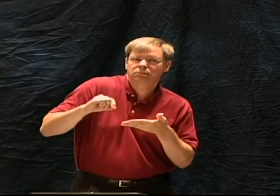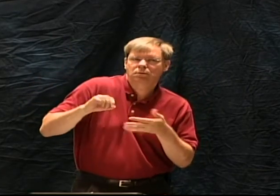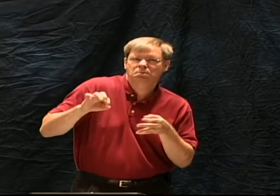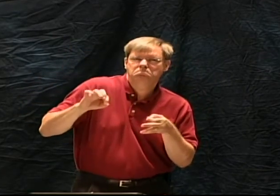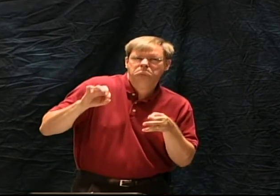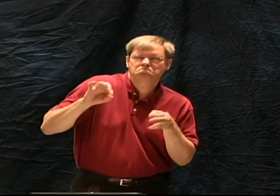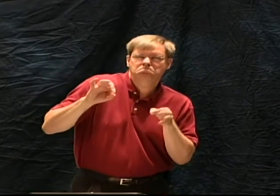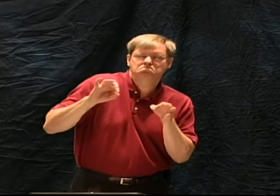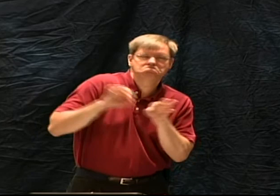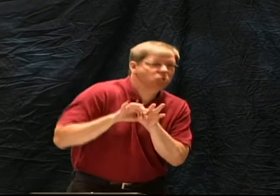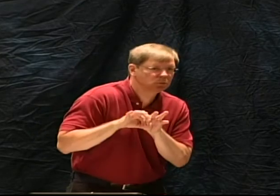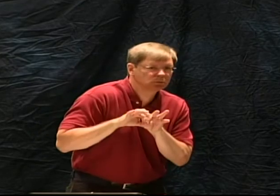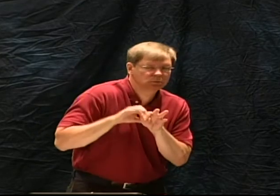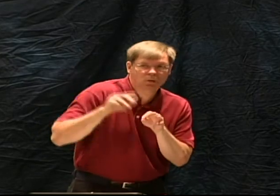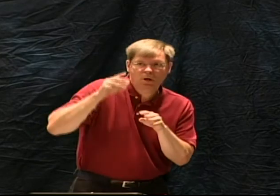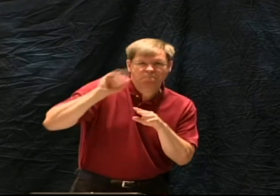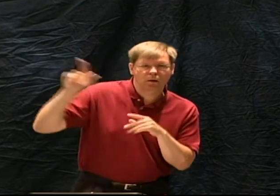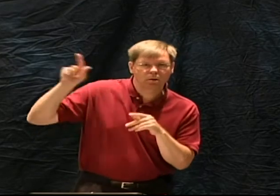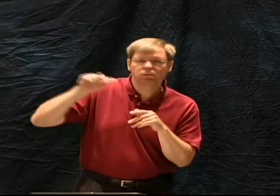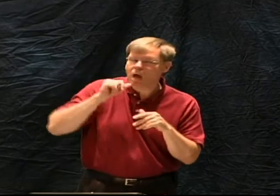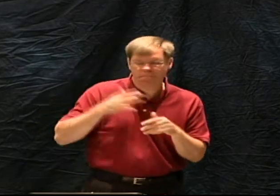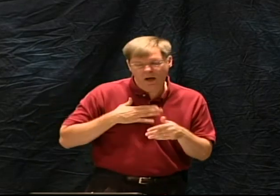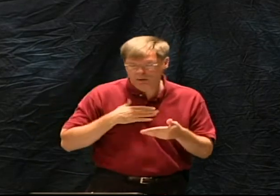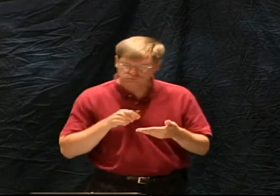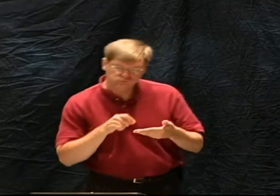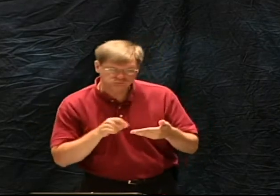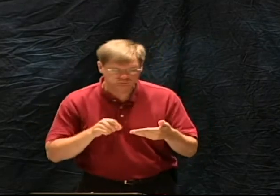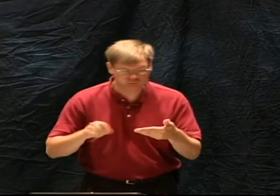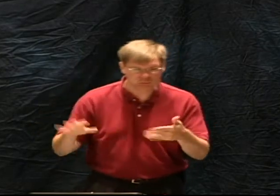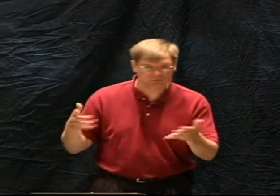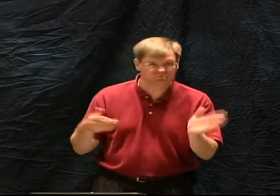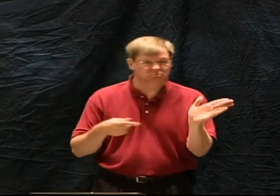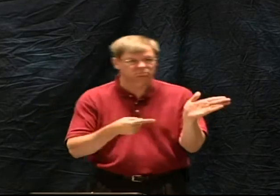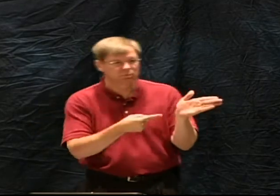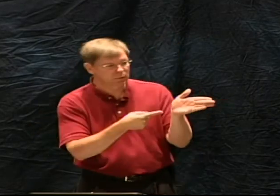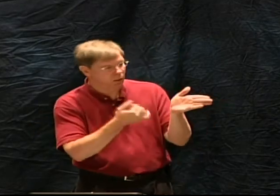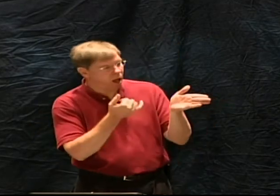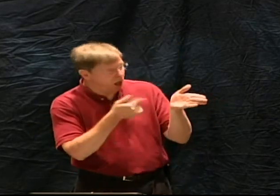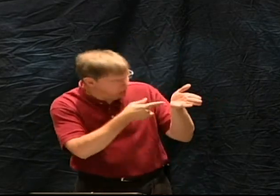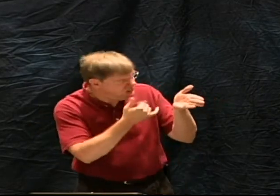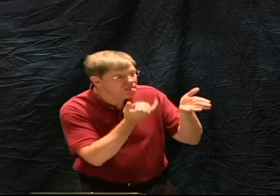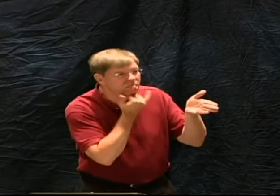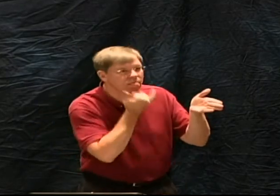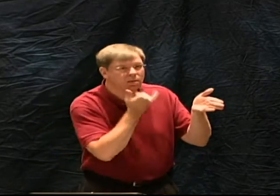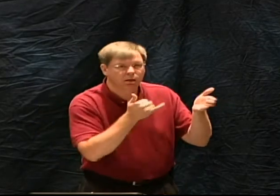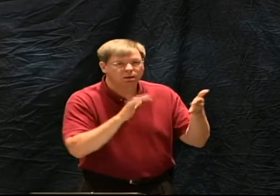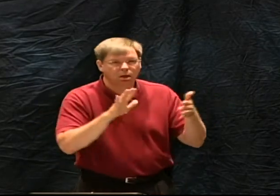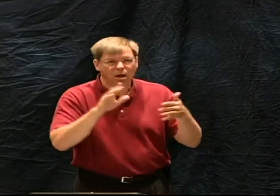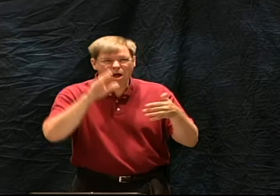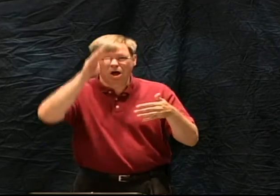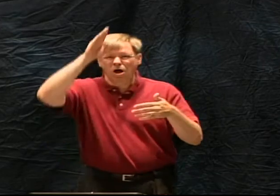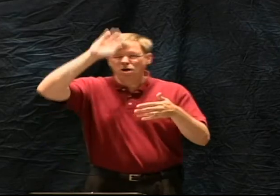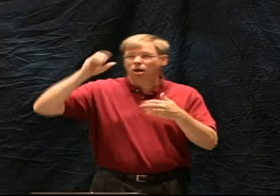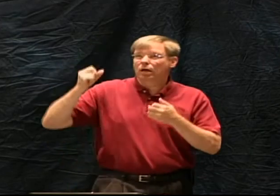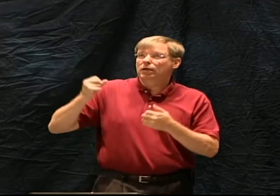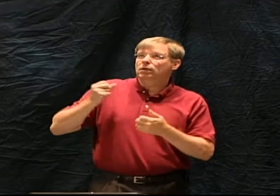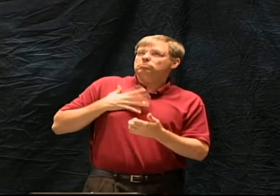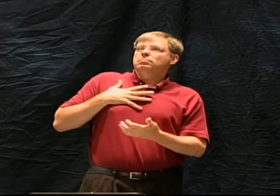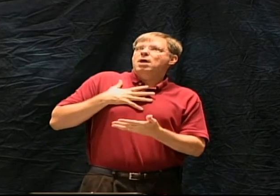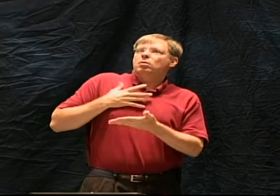jot and every tittle is inspired and inerrant. inerrant.